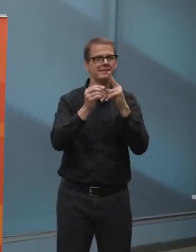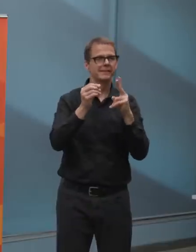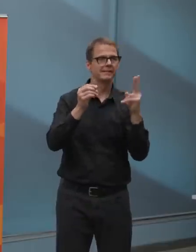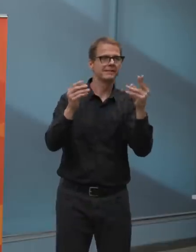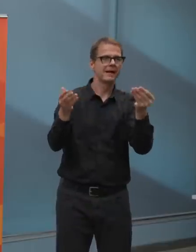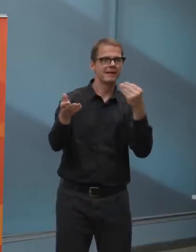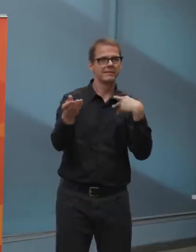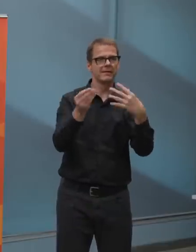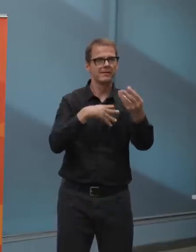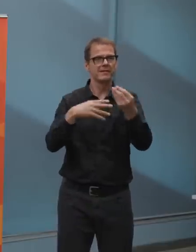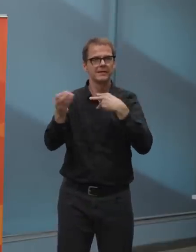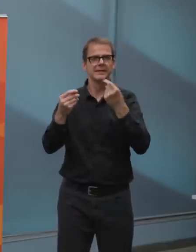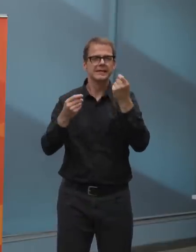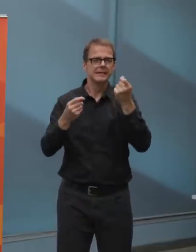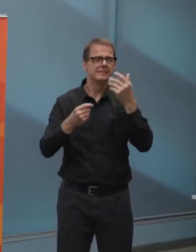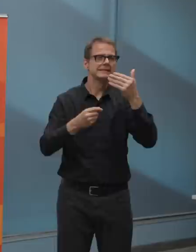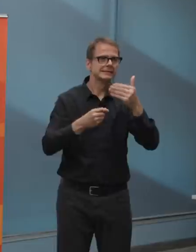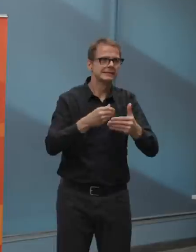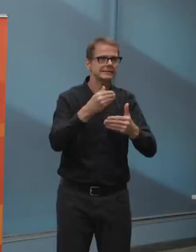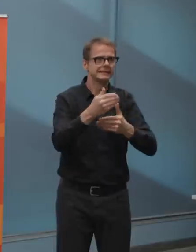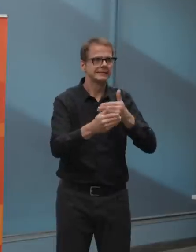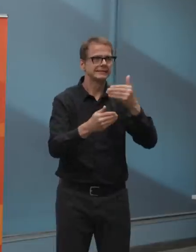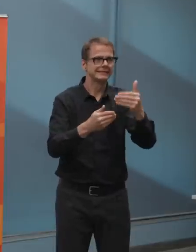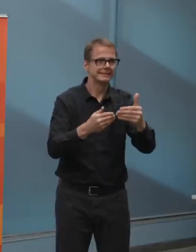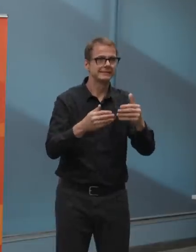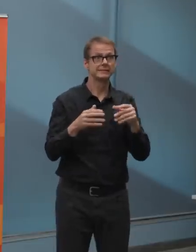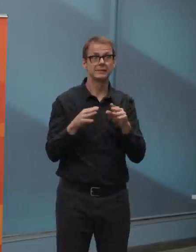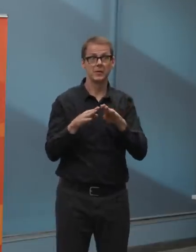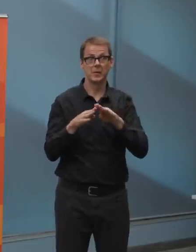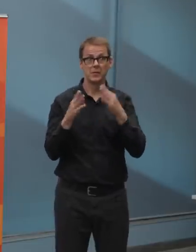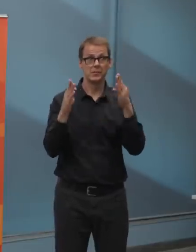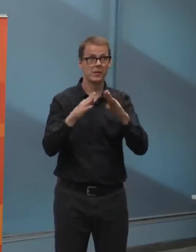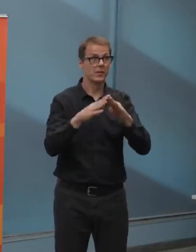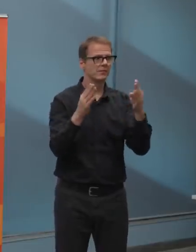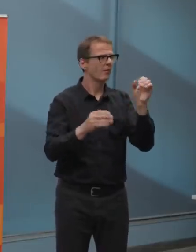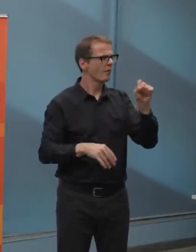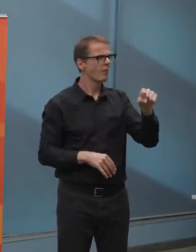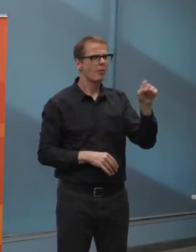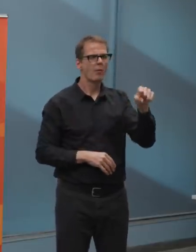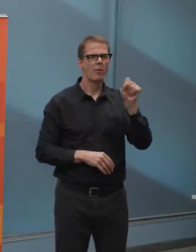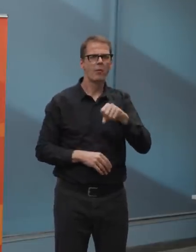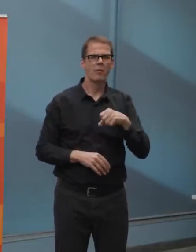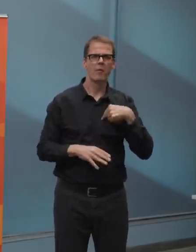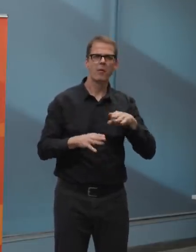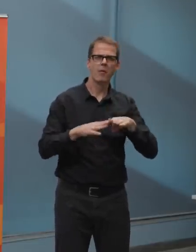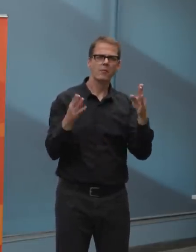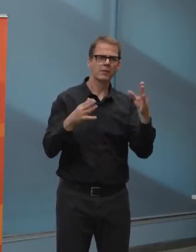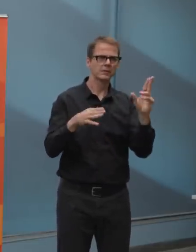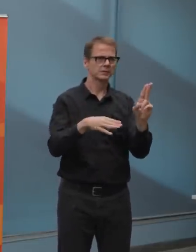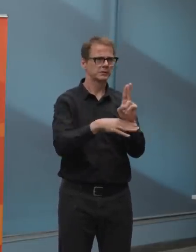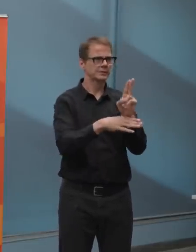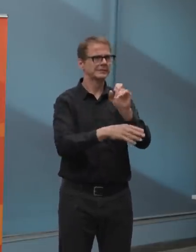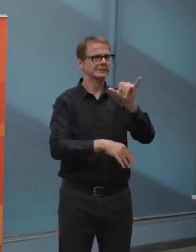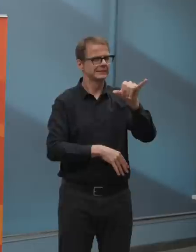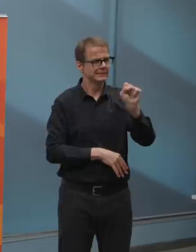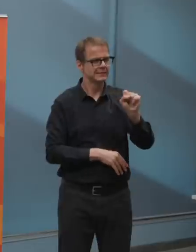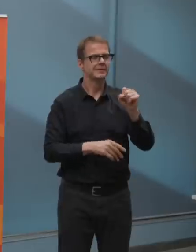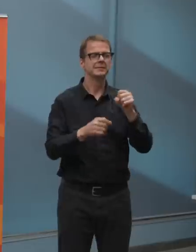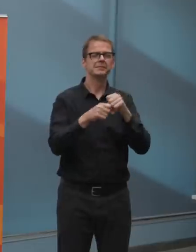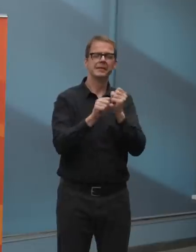spaces safely by practicing social distancing, good hygiene and limiting exposures to groups.